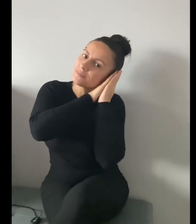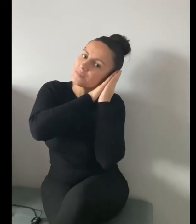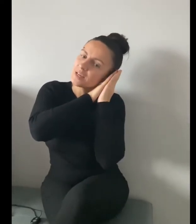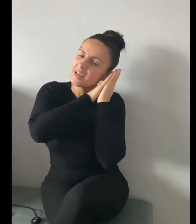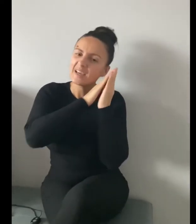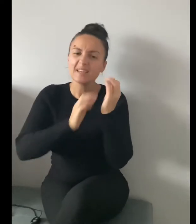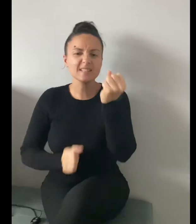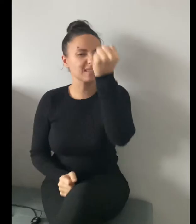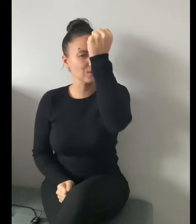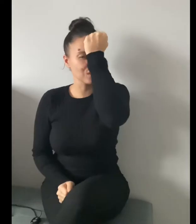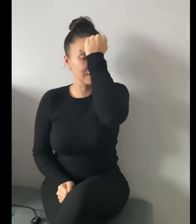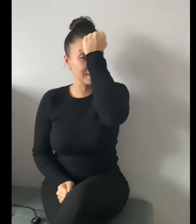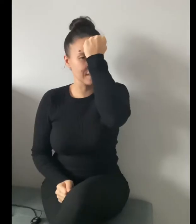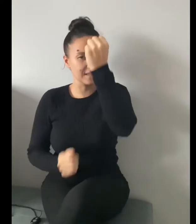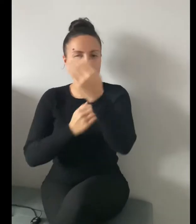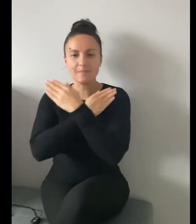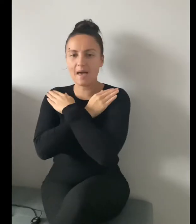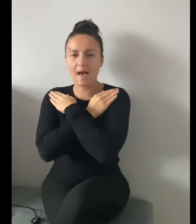He's such a silly bear.